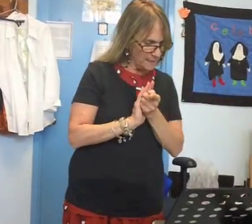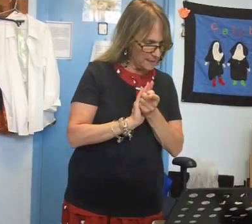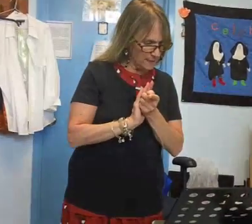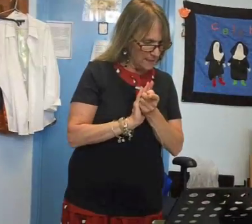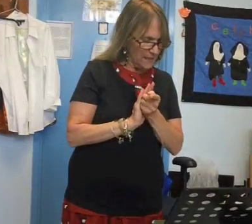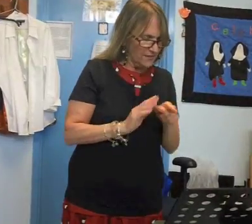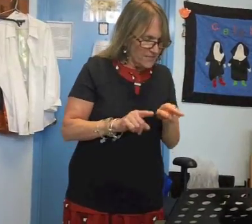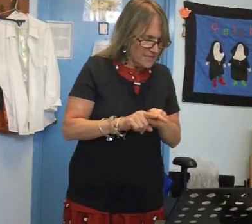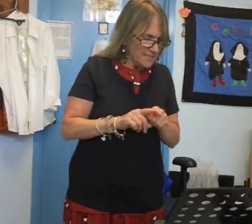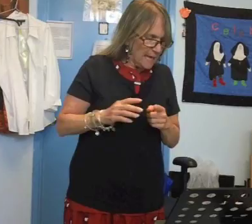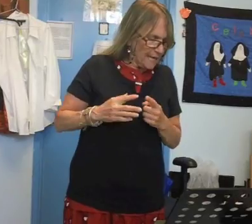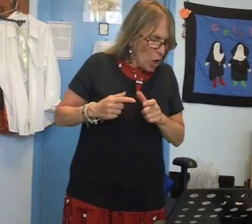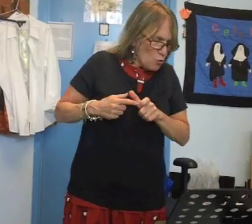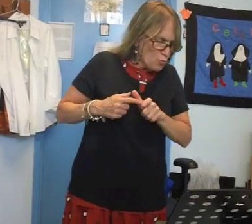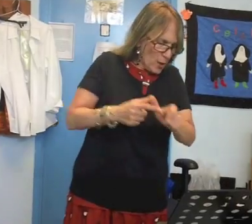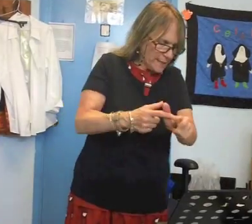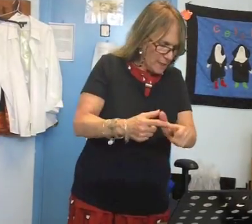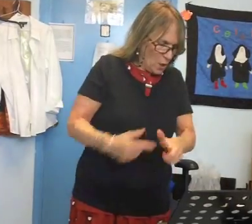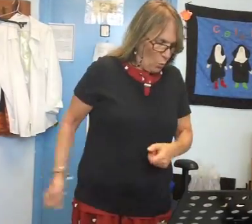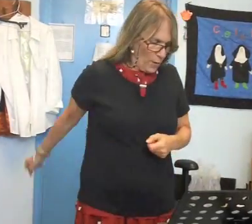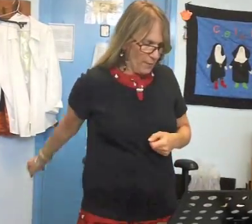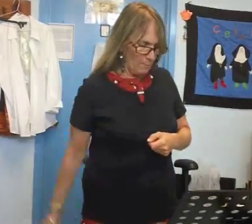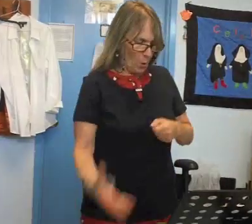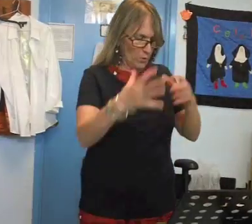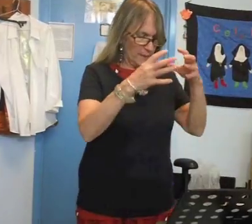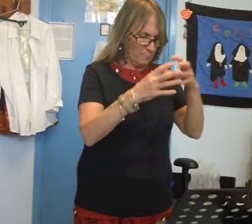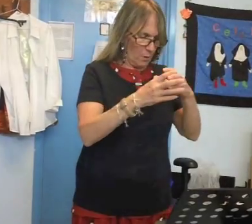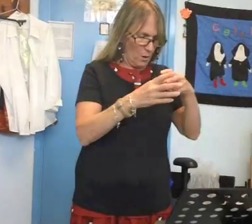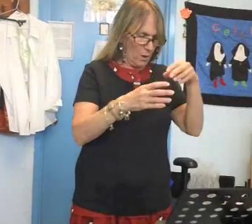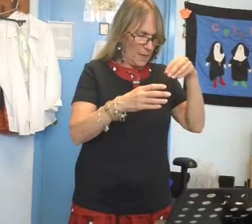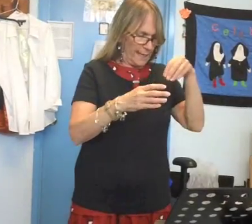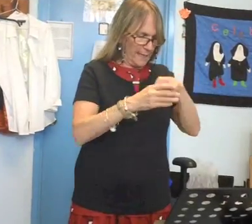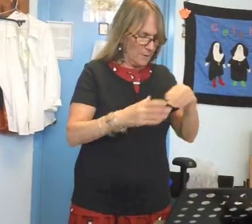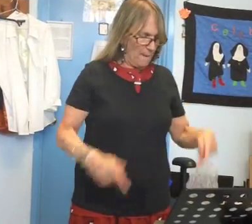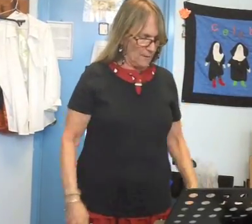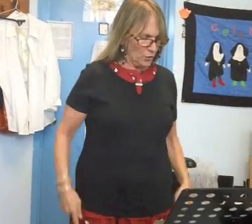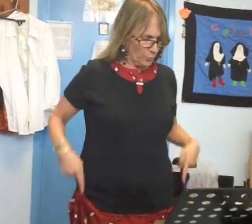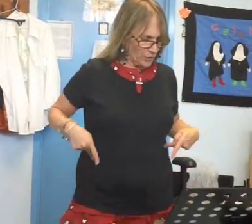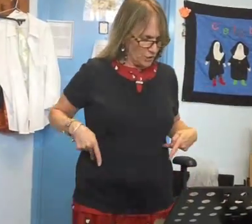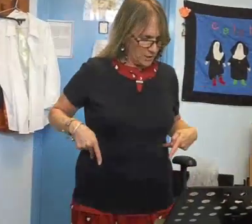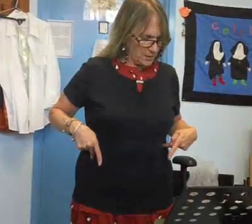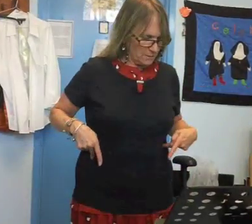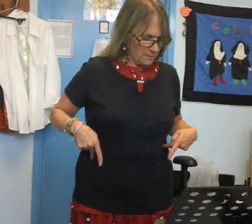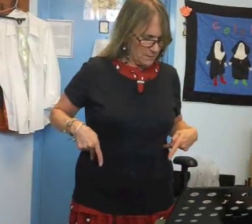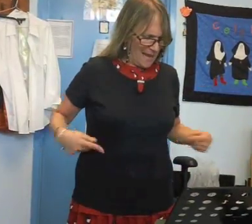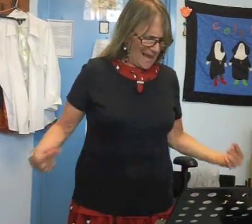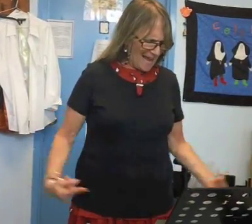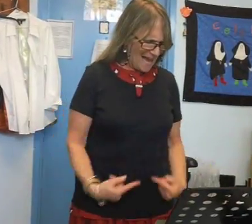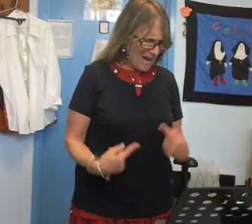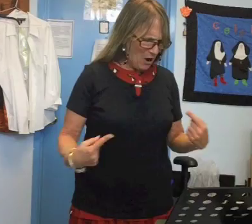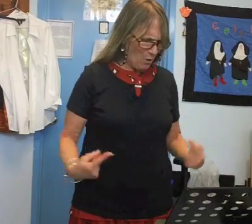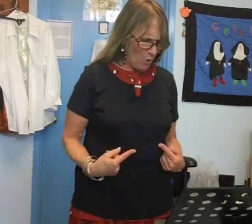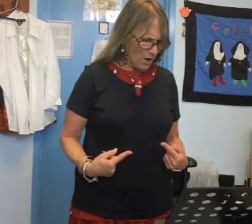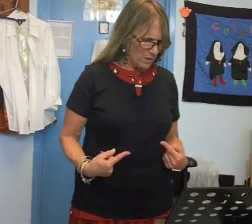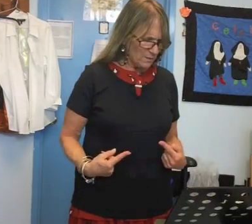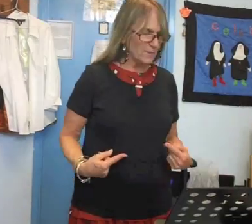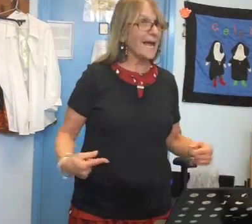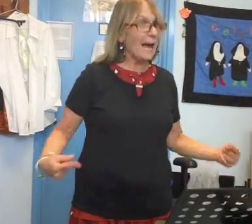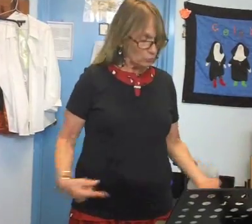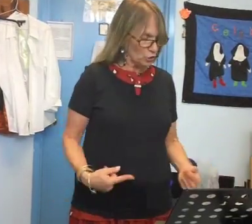this is like running with a bowling ball in your britches ow what ouch